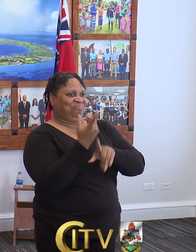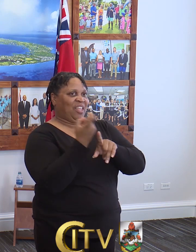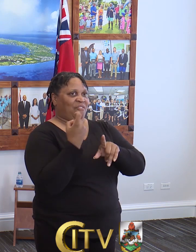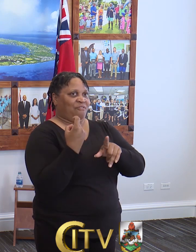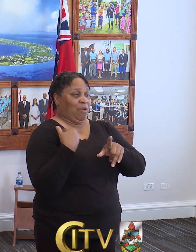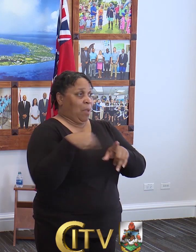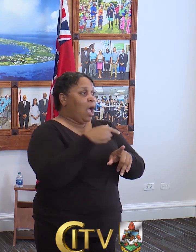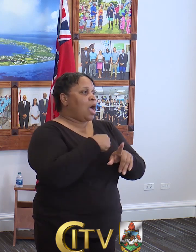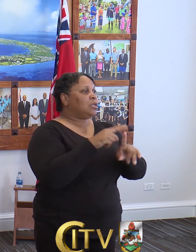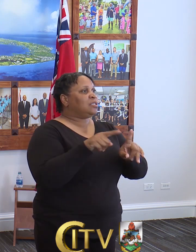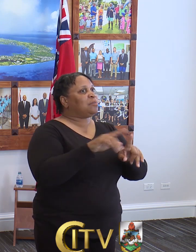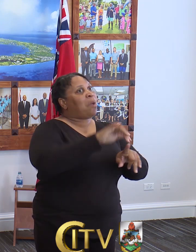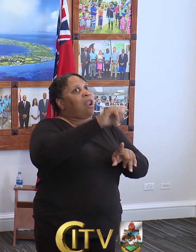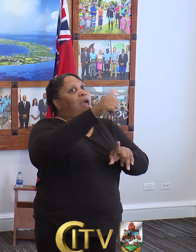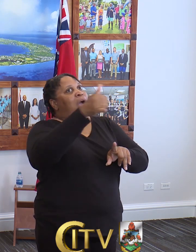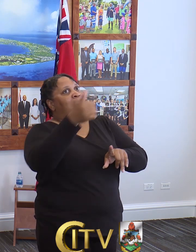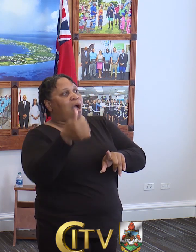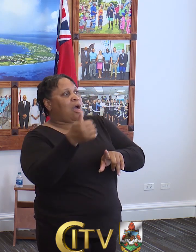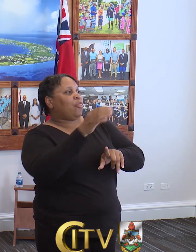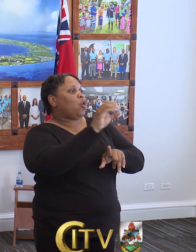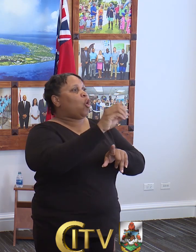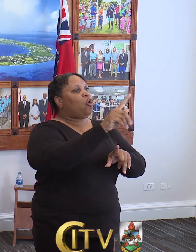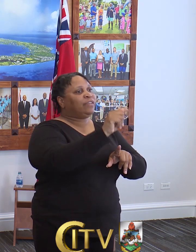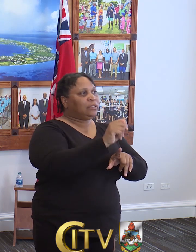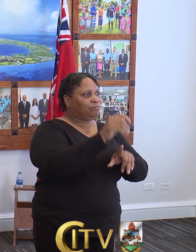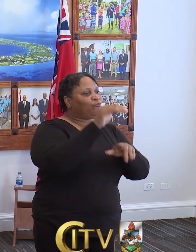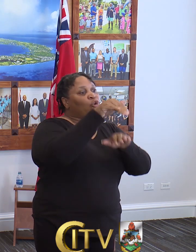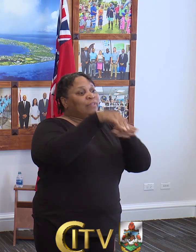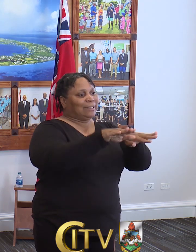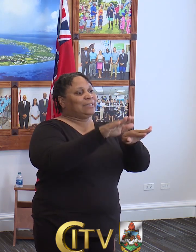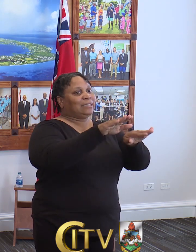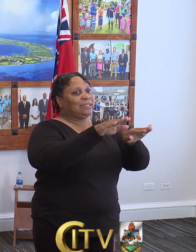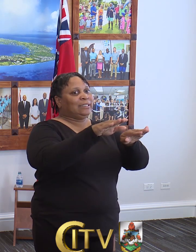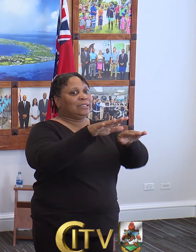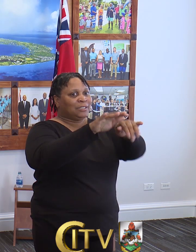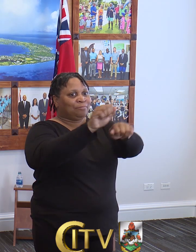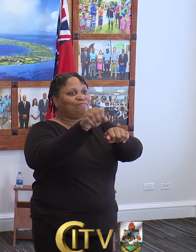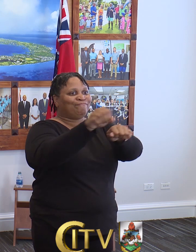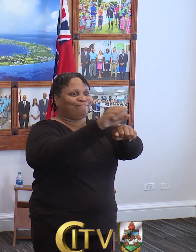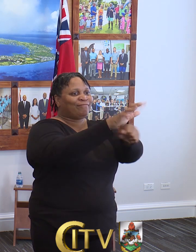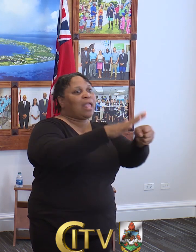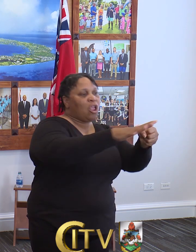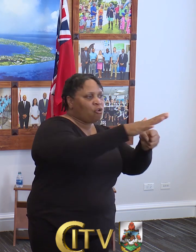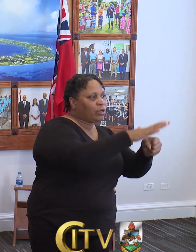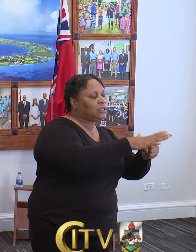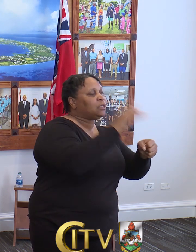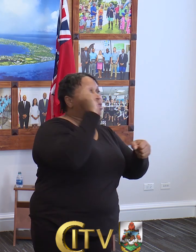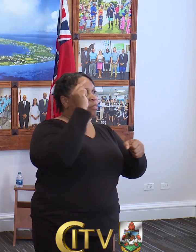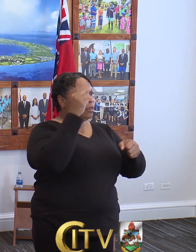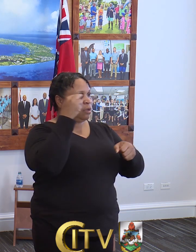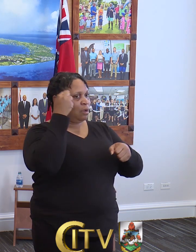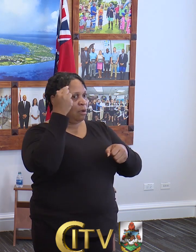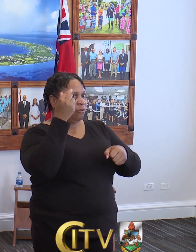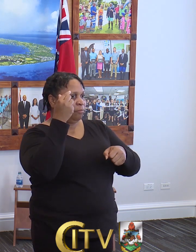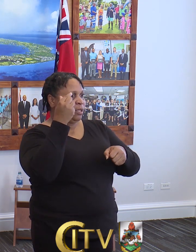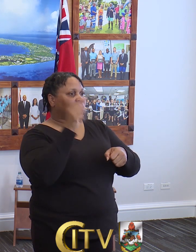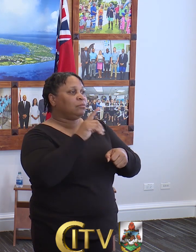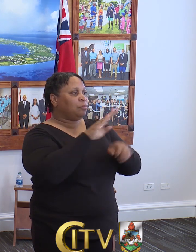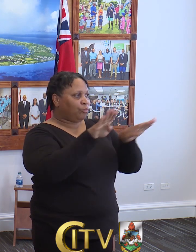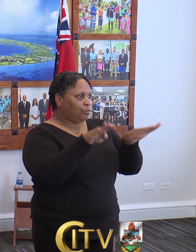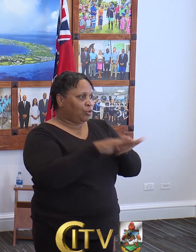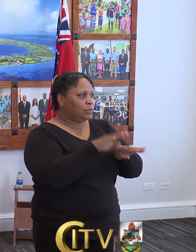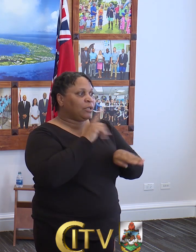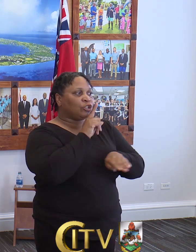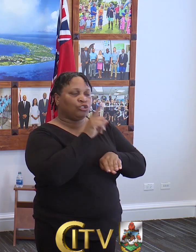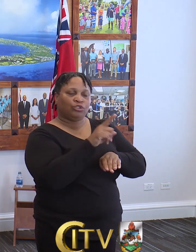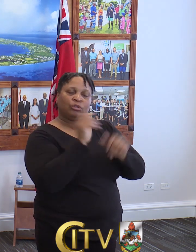from us, but that's coming from the other overseas territories. And it has yet to be made available. The government of Bermuda is making sure that we